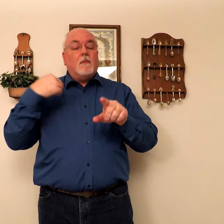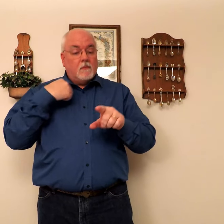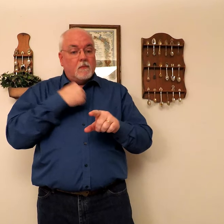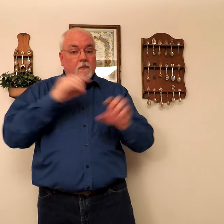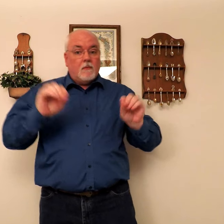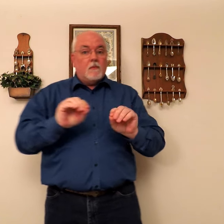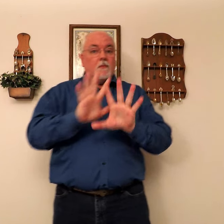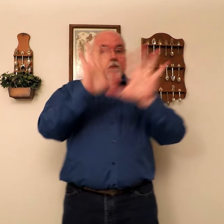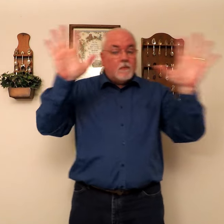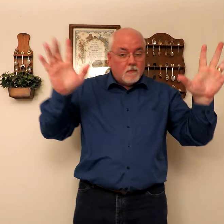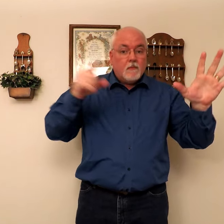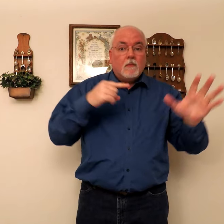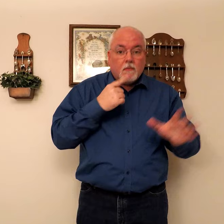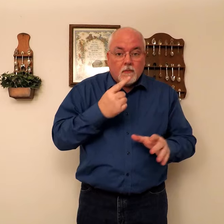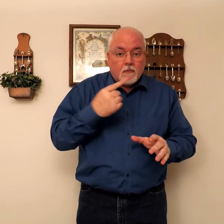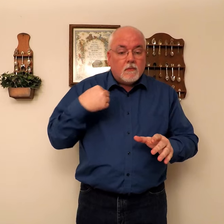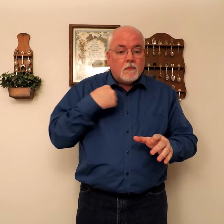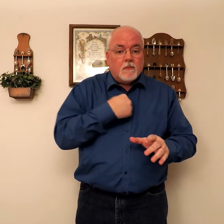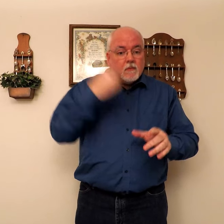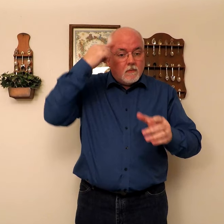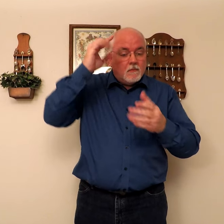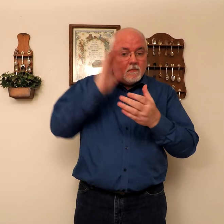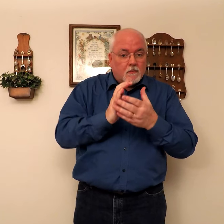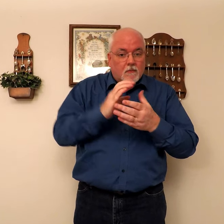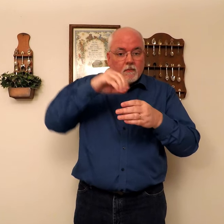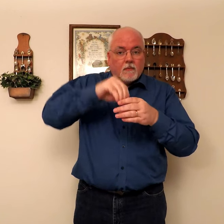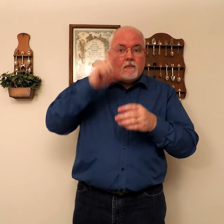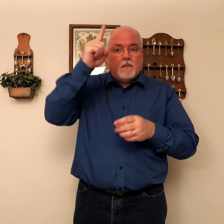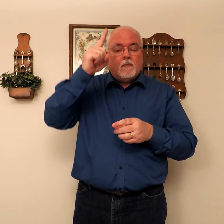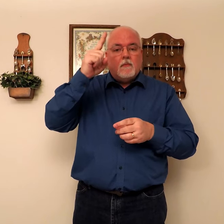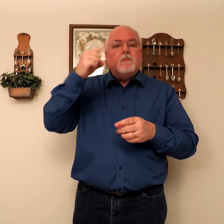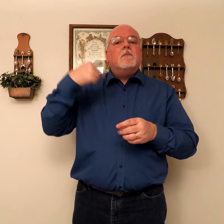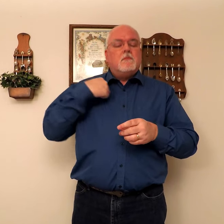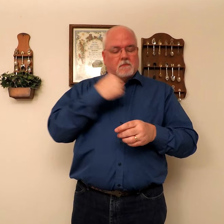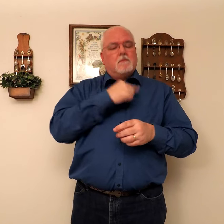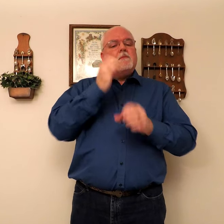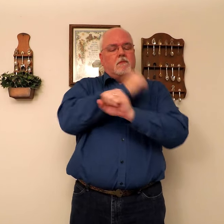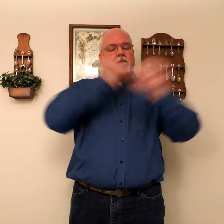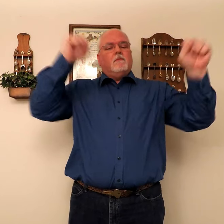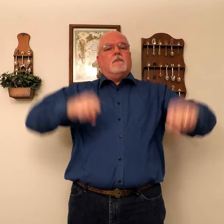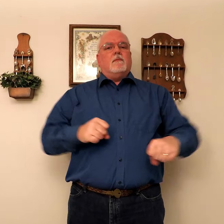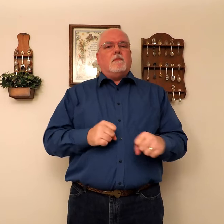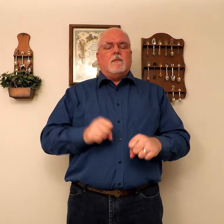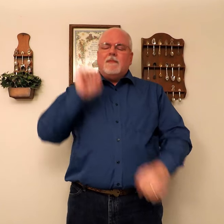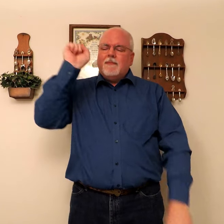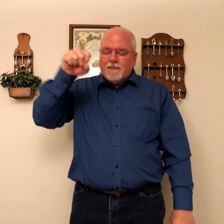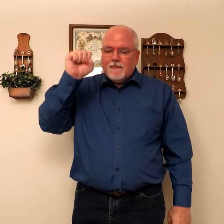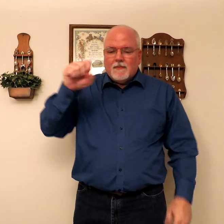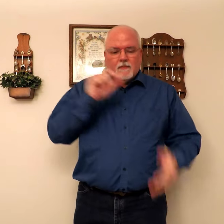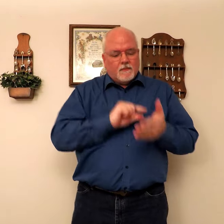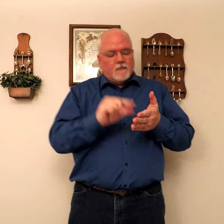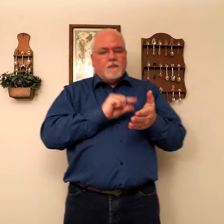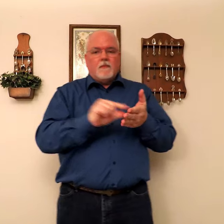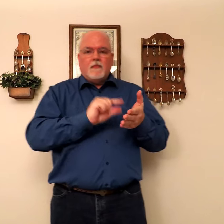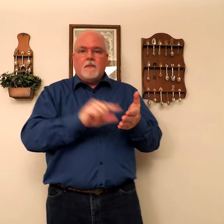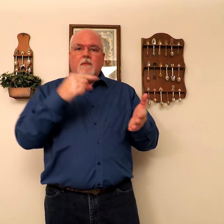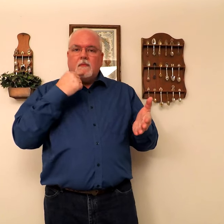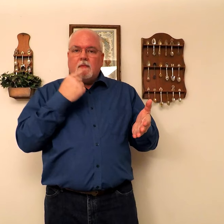believe in him, and so we are saved. Yes, the scriptures say, anyone who